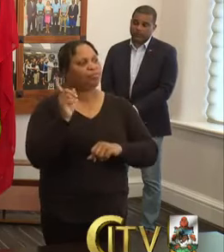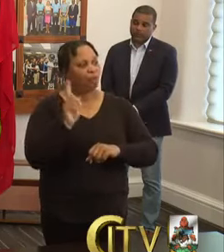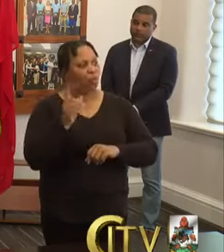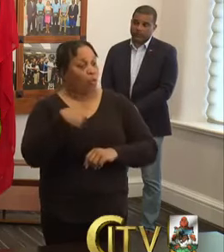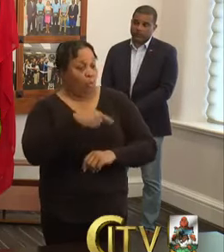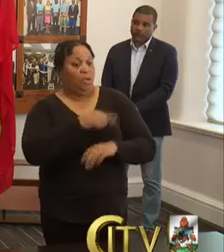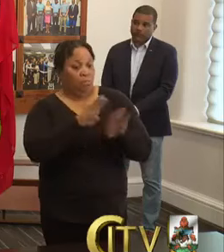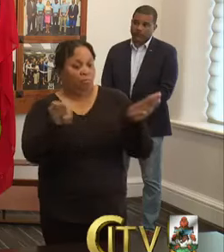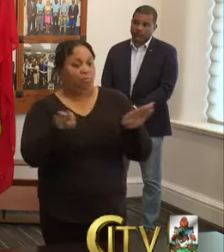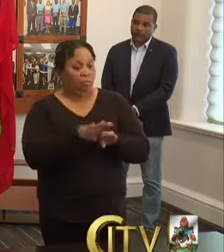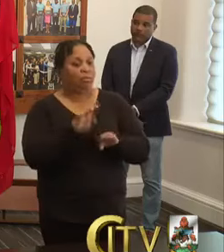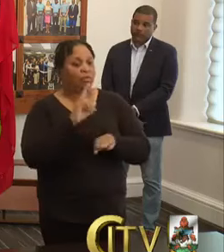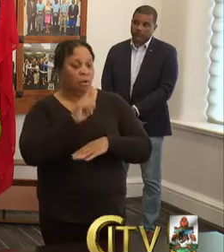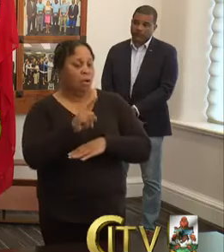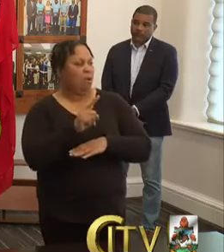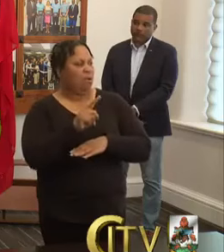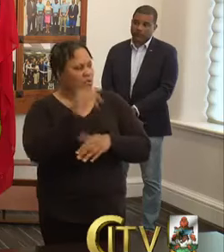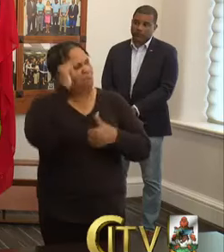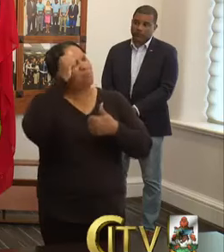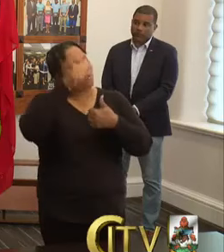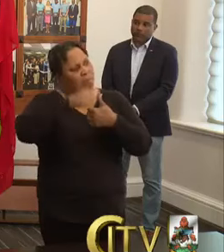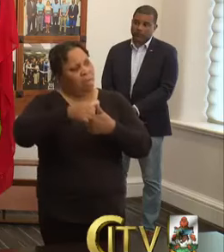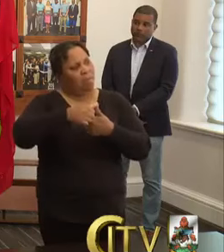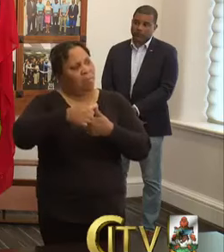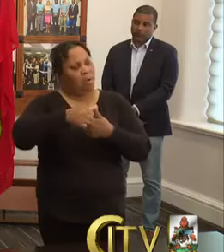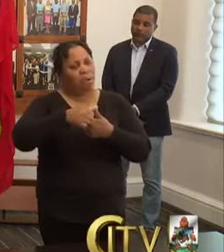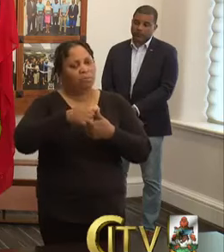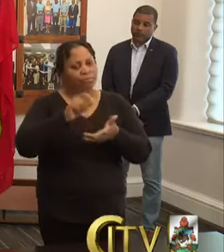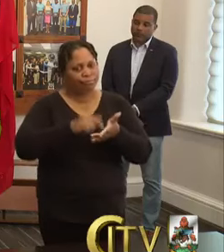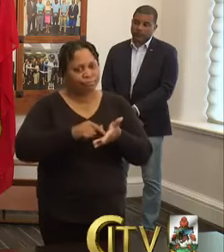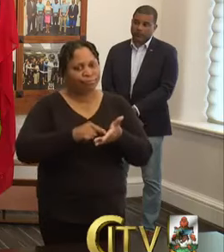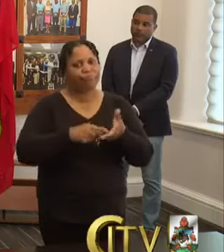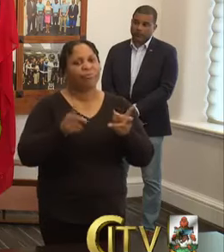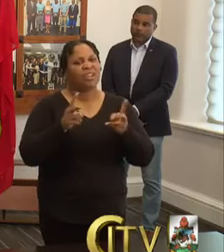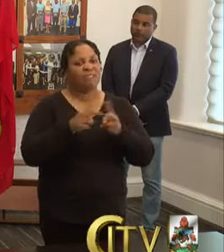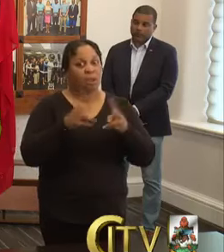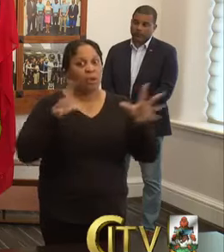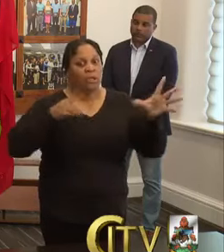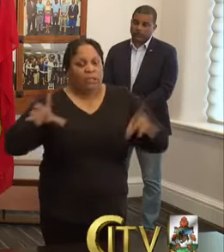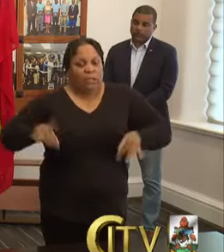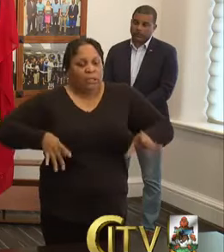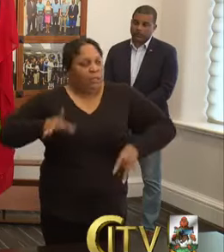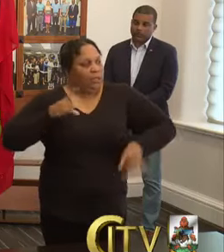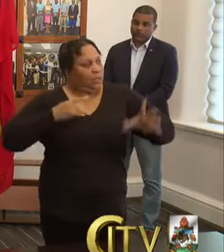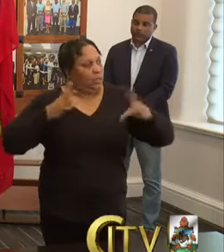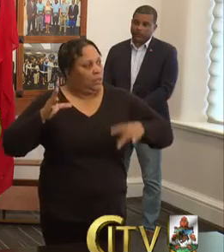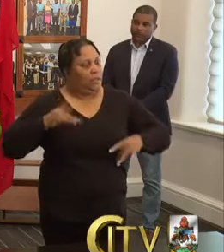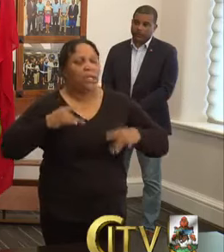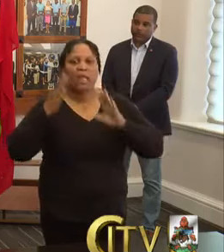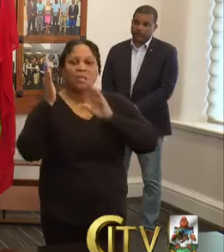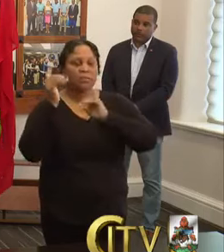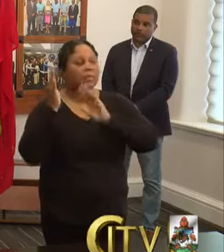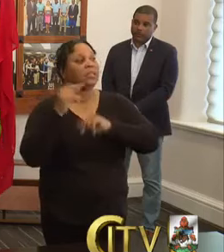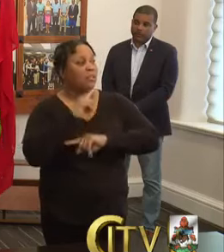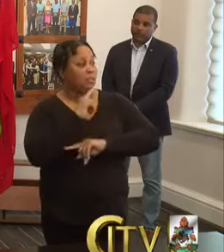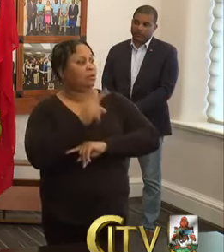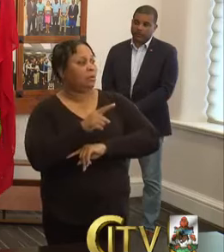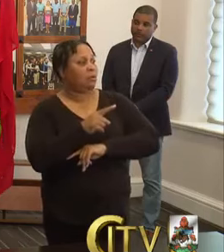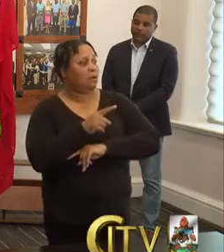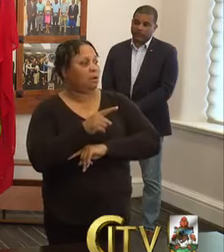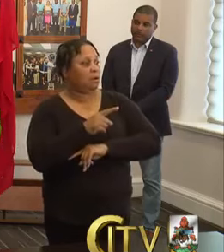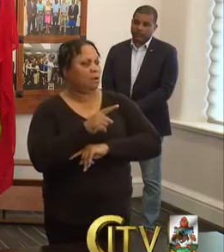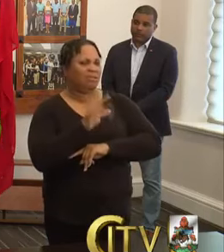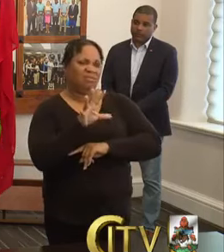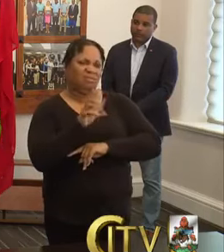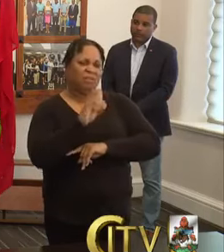fact is we have to remember that this is a very contagious virus, and the expectations are that, you know,